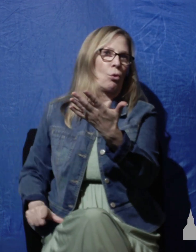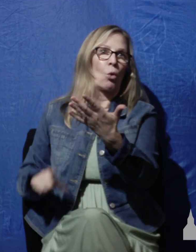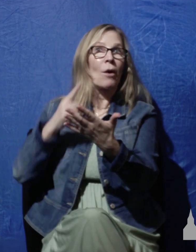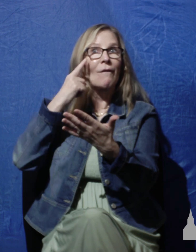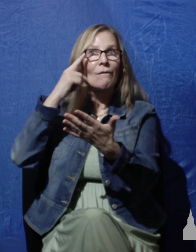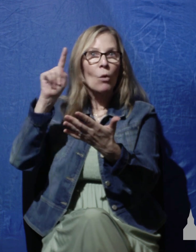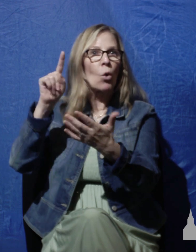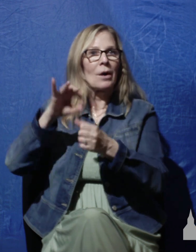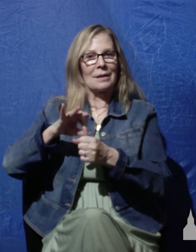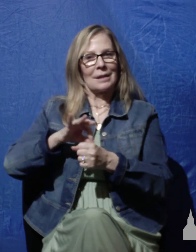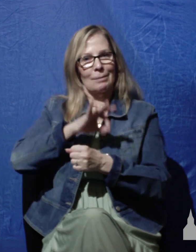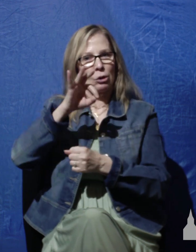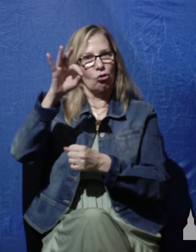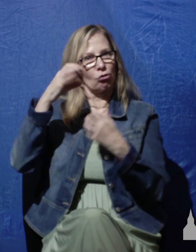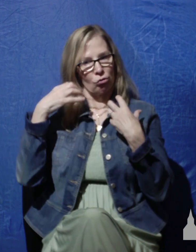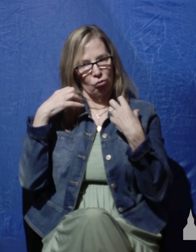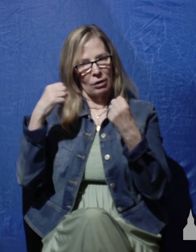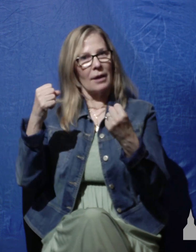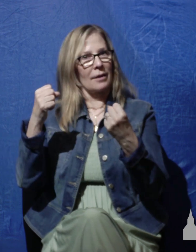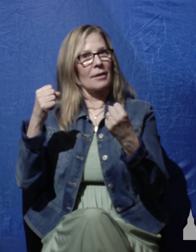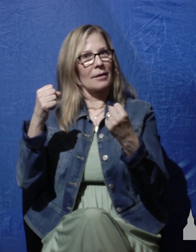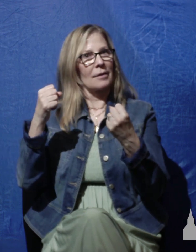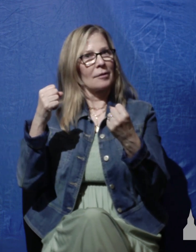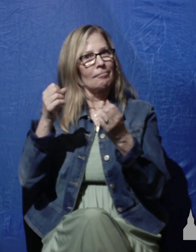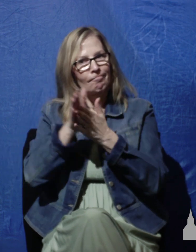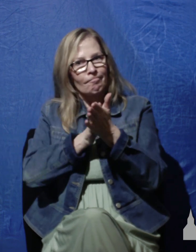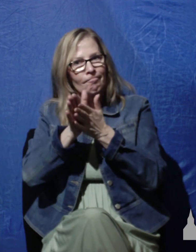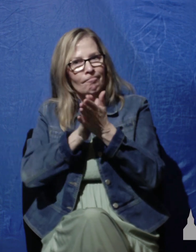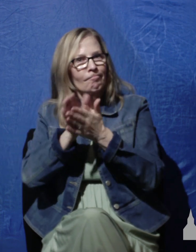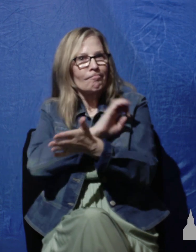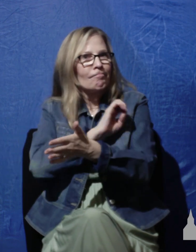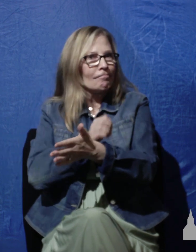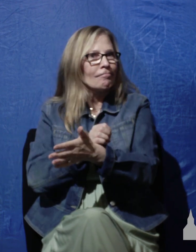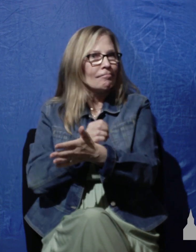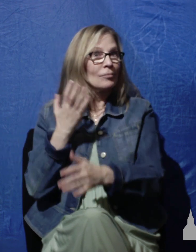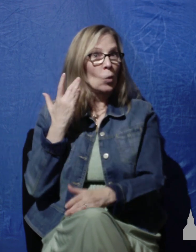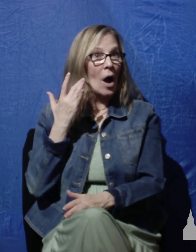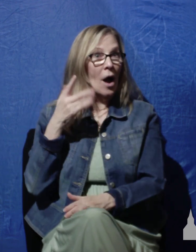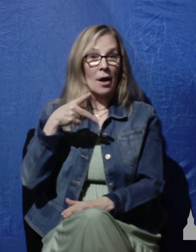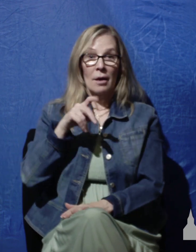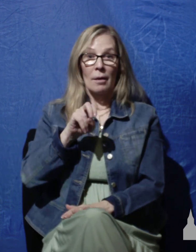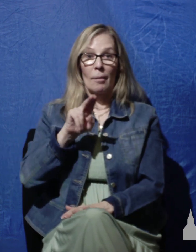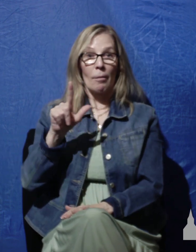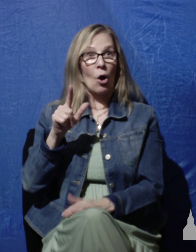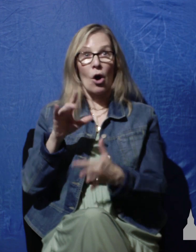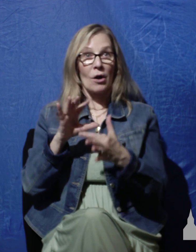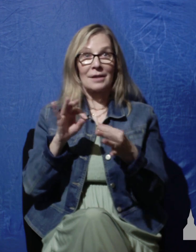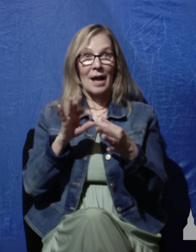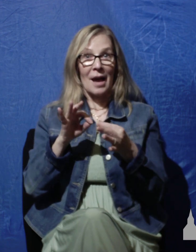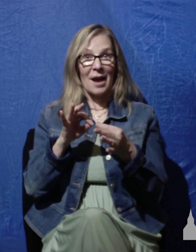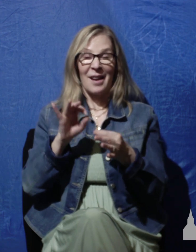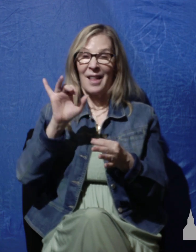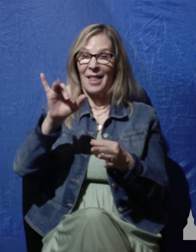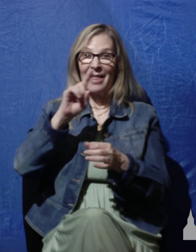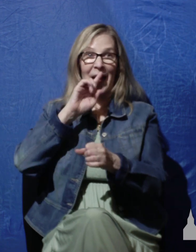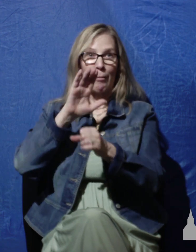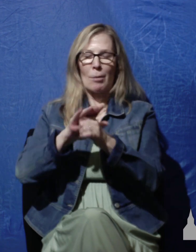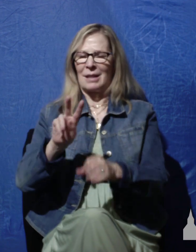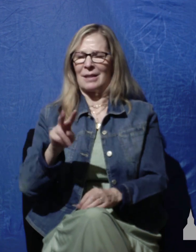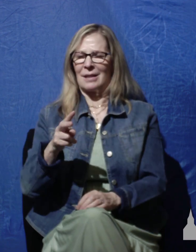spiritual strength and vitality because Paul said these words this promise in 2nd Corinthians